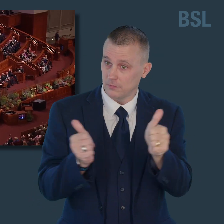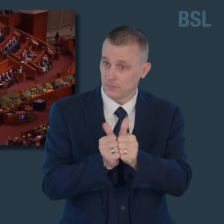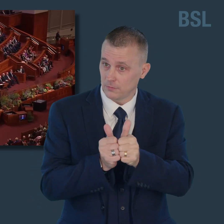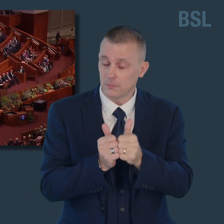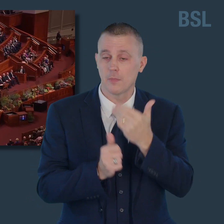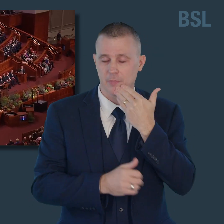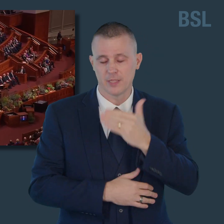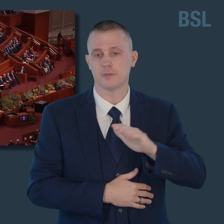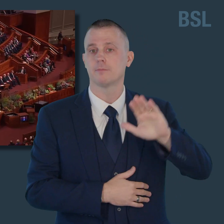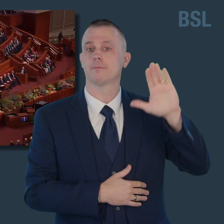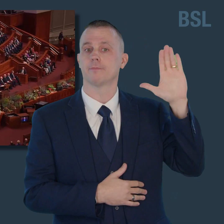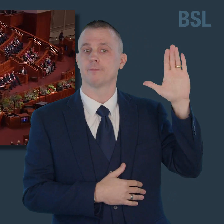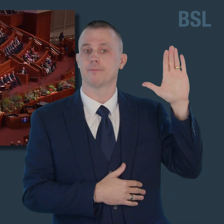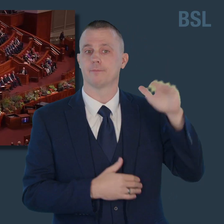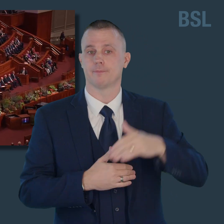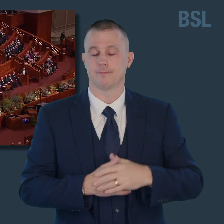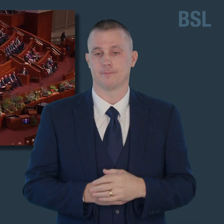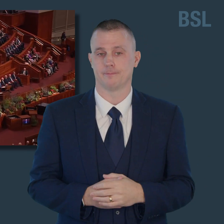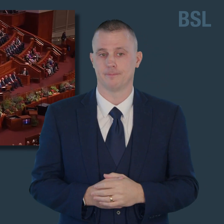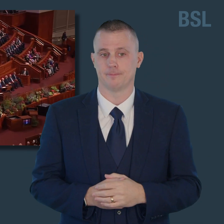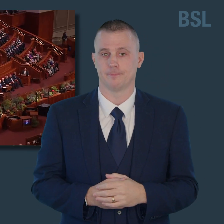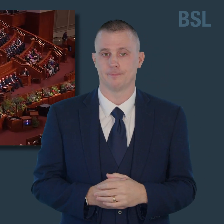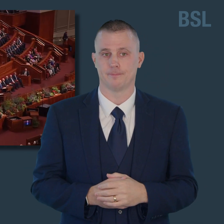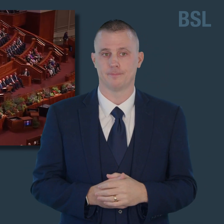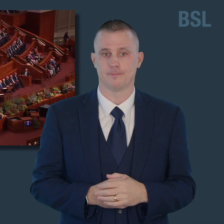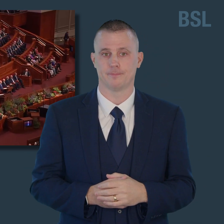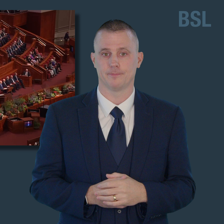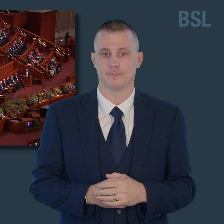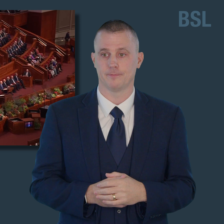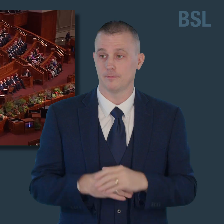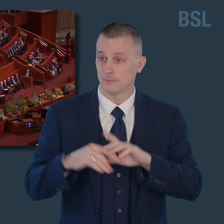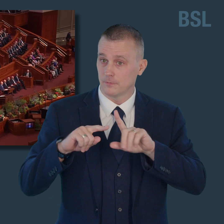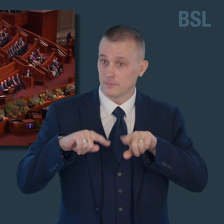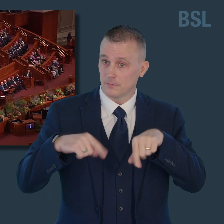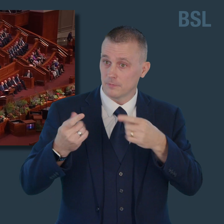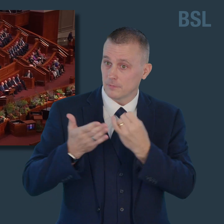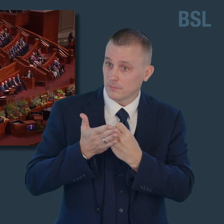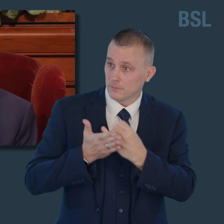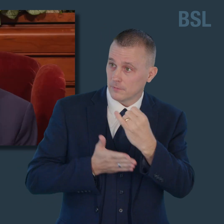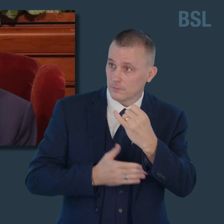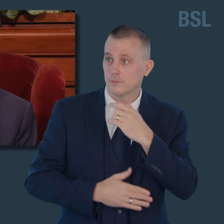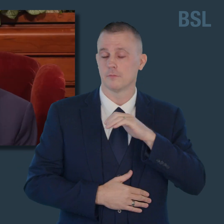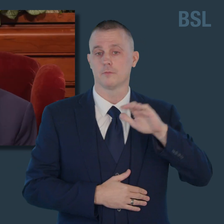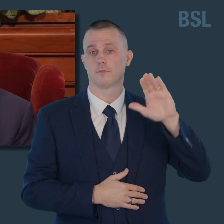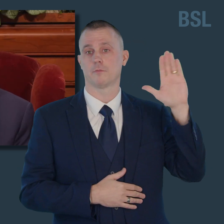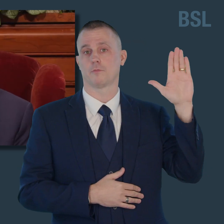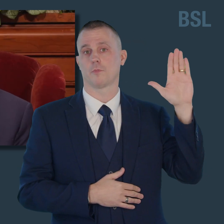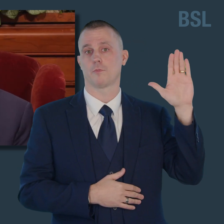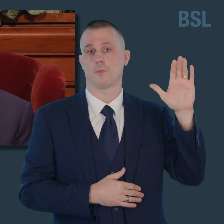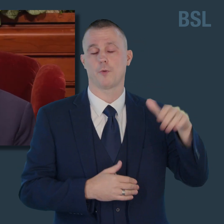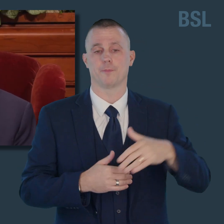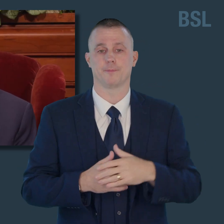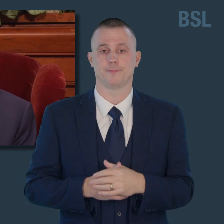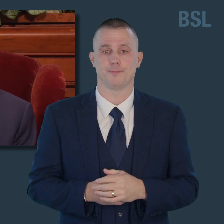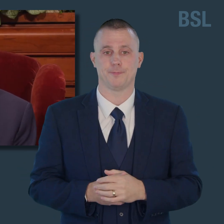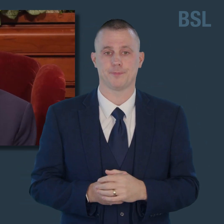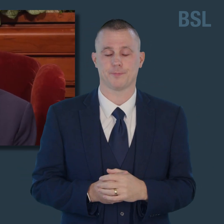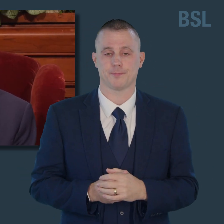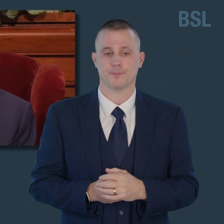Contrary, if there be any, by the same sign. We note that six new